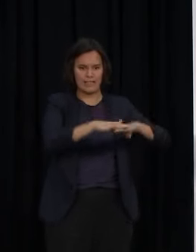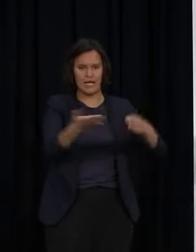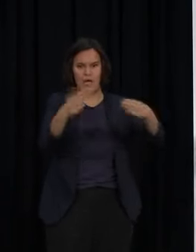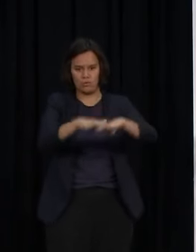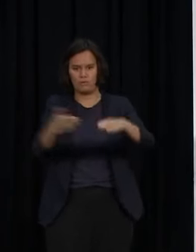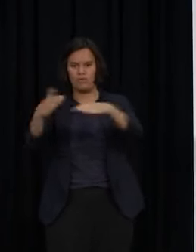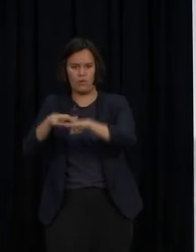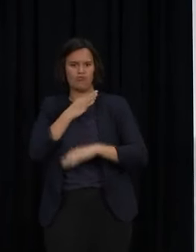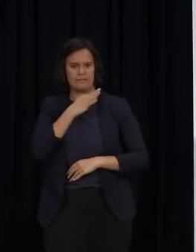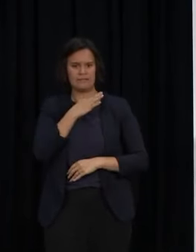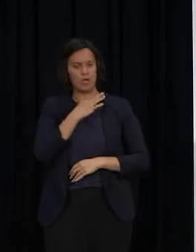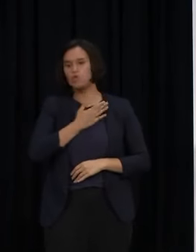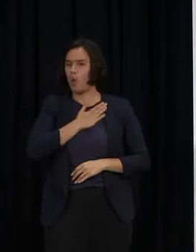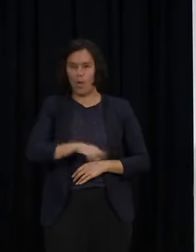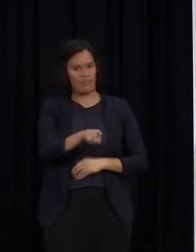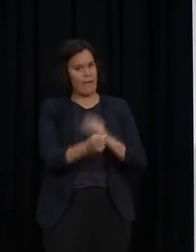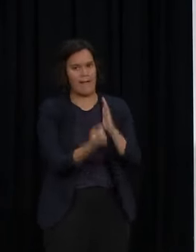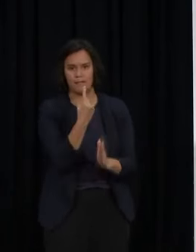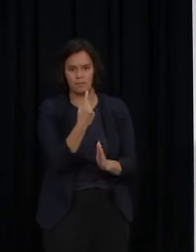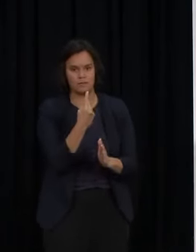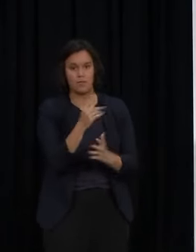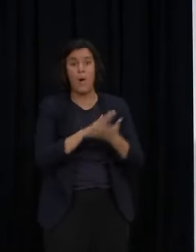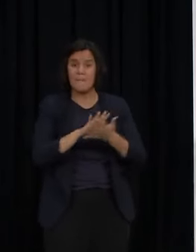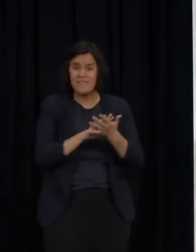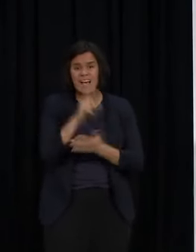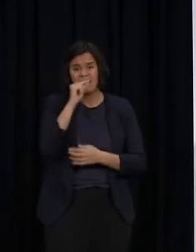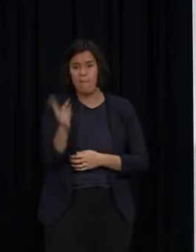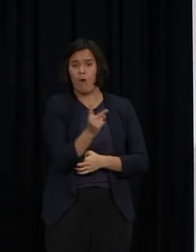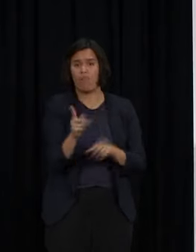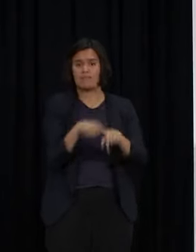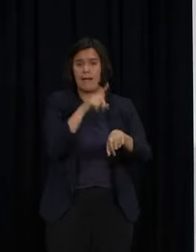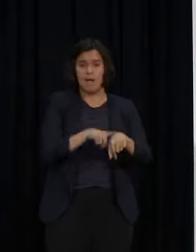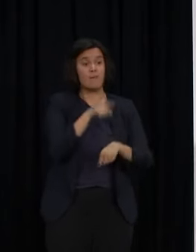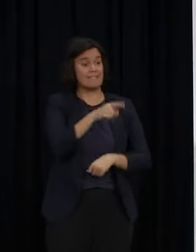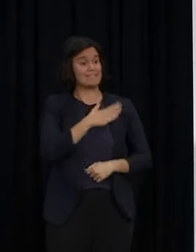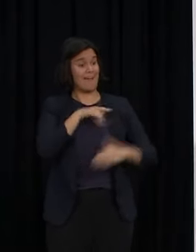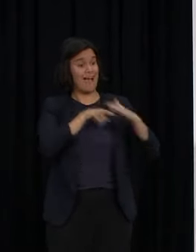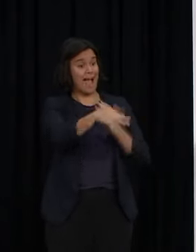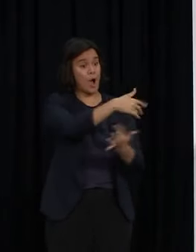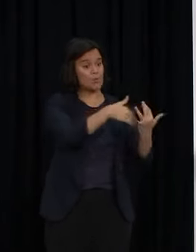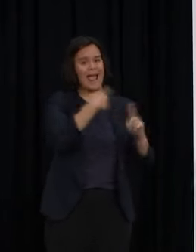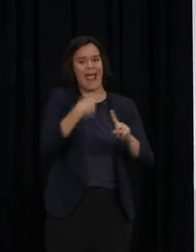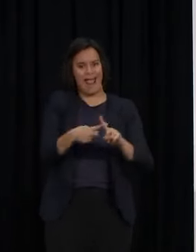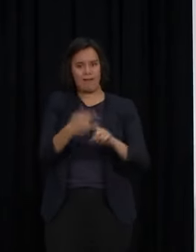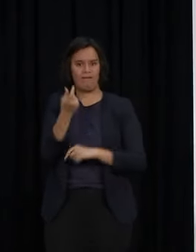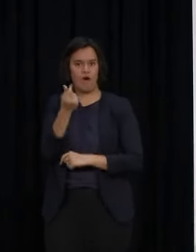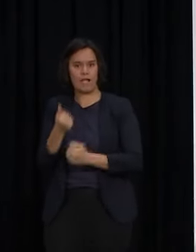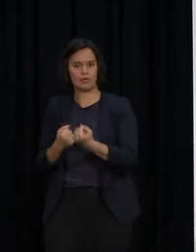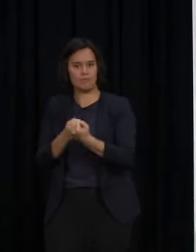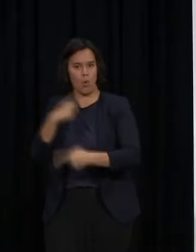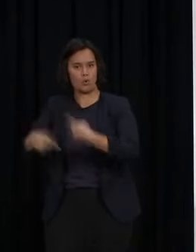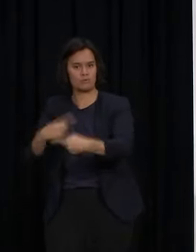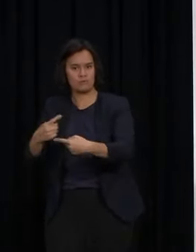effect of that to occur and so we can do both of these things at once. Still have people safe to go out but also provide support. Mr Minister,